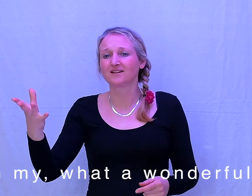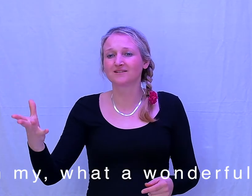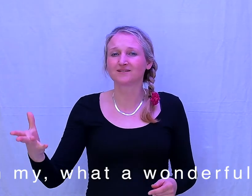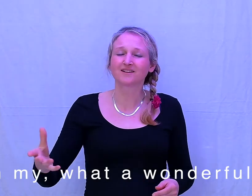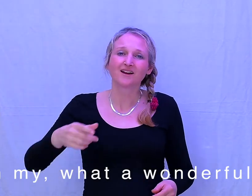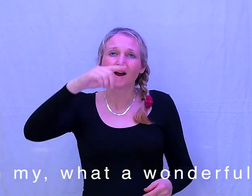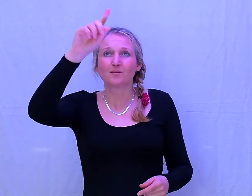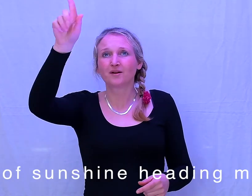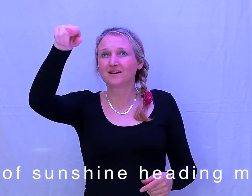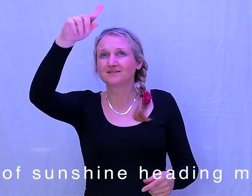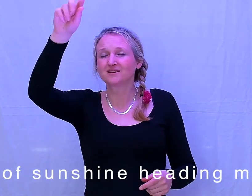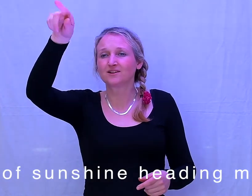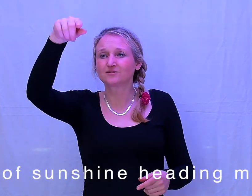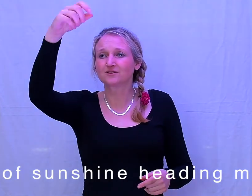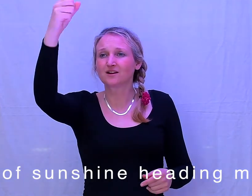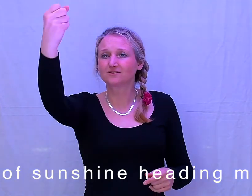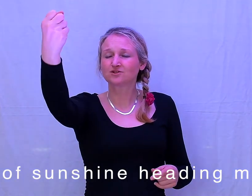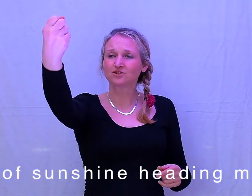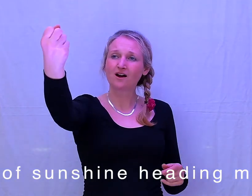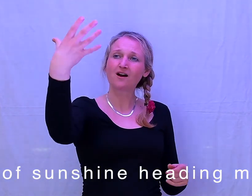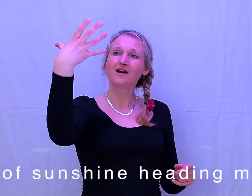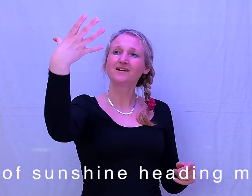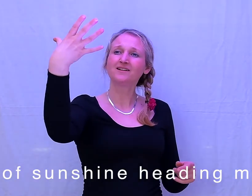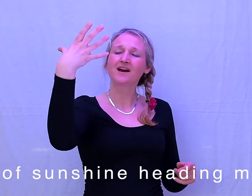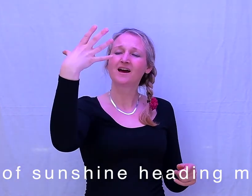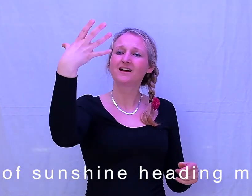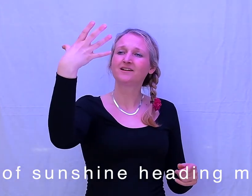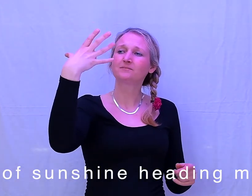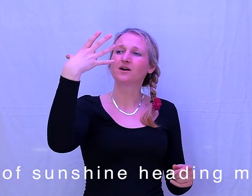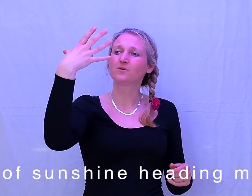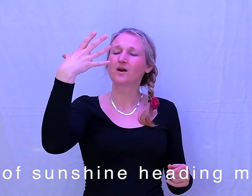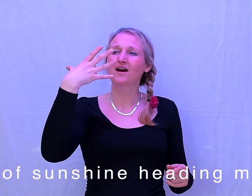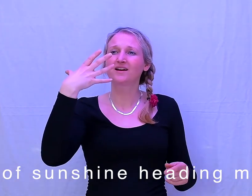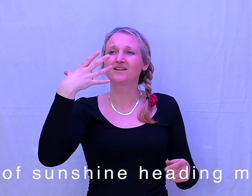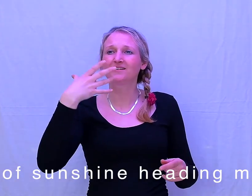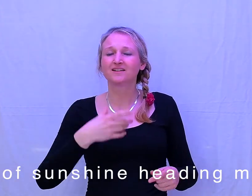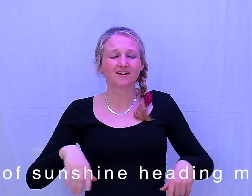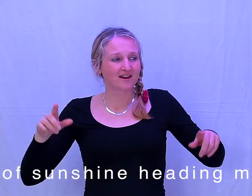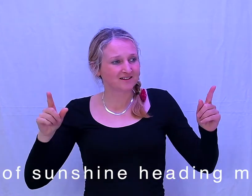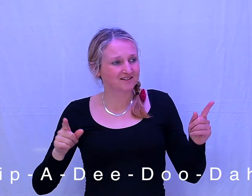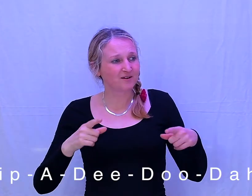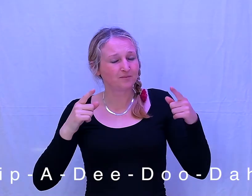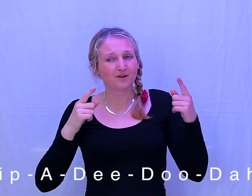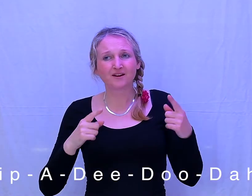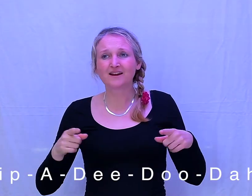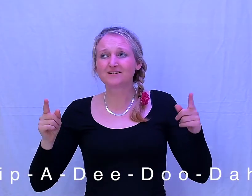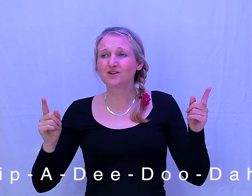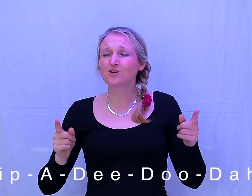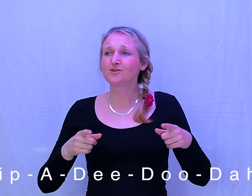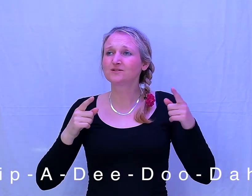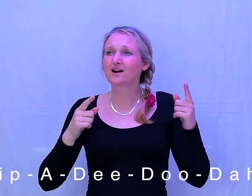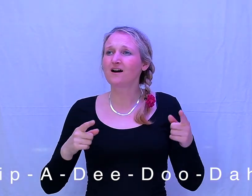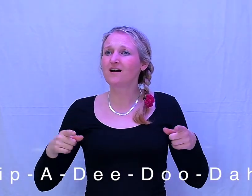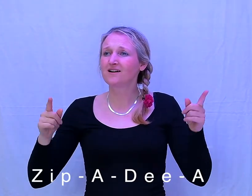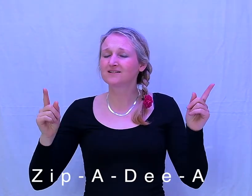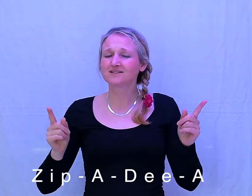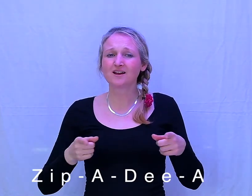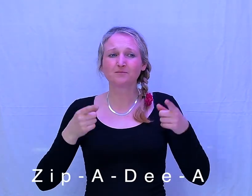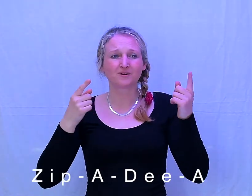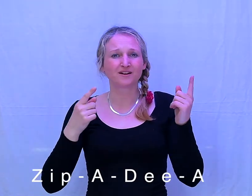Plenty of sunshine heading my way Zip-a-dee-doo-dah, zip-a